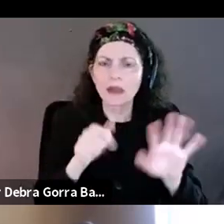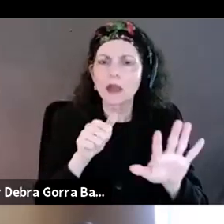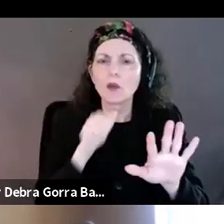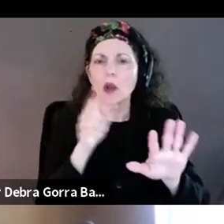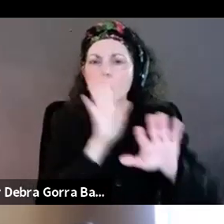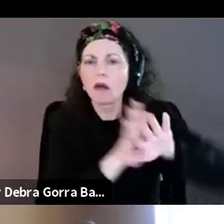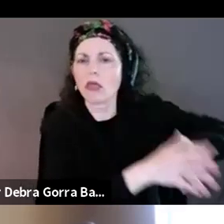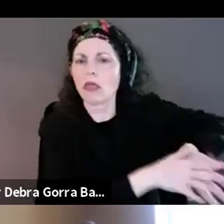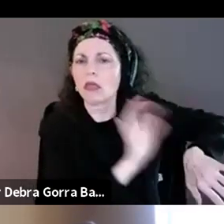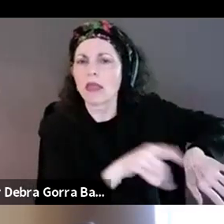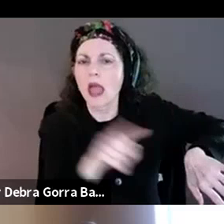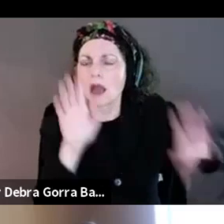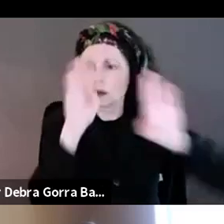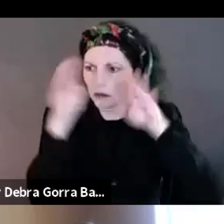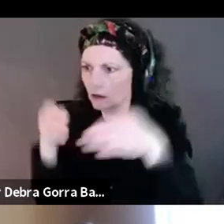Any?